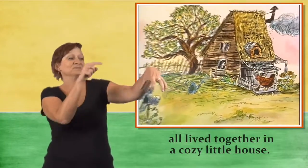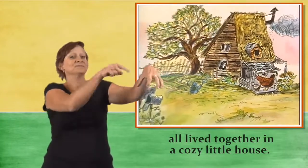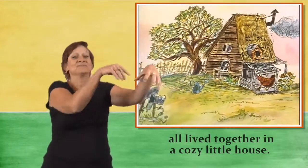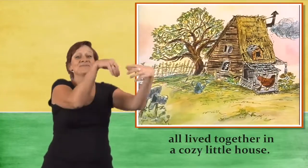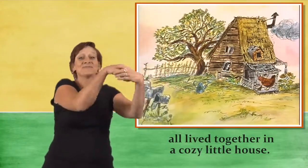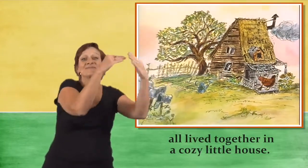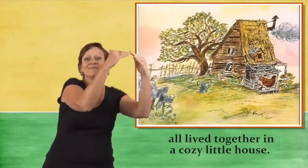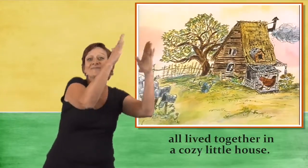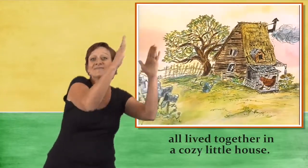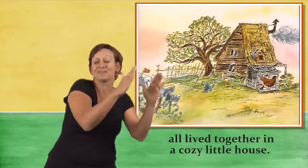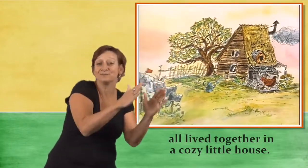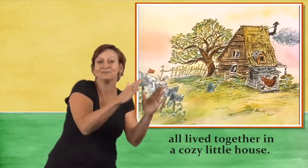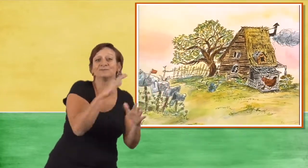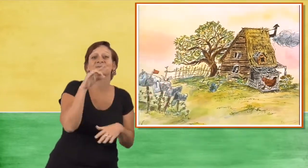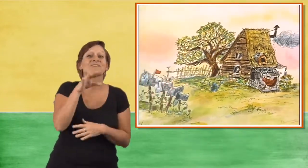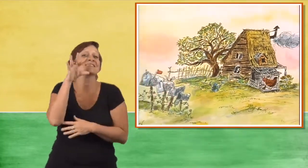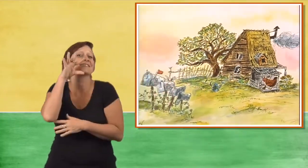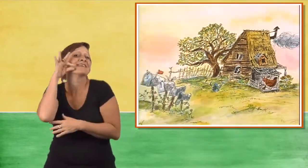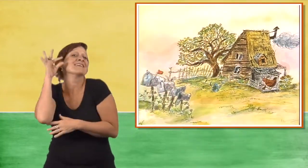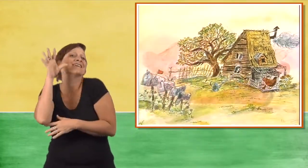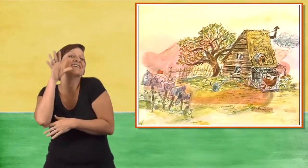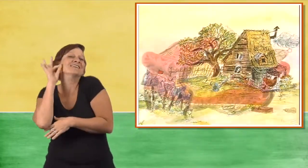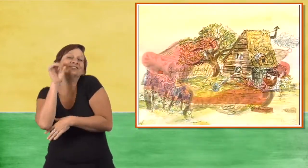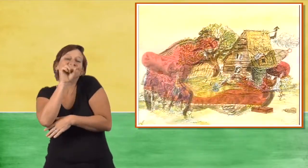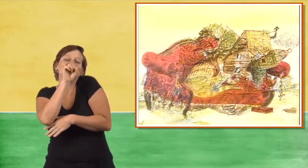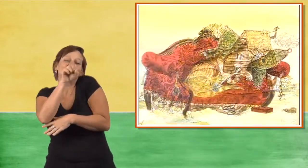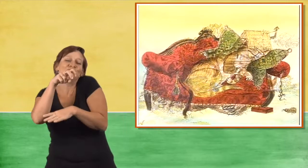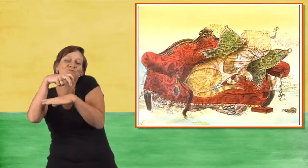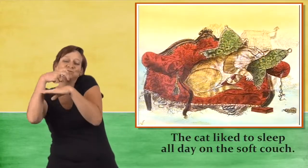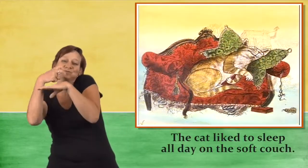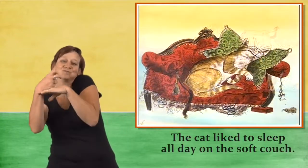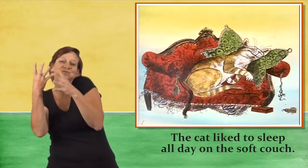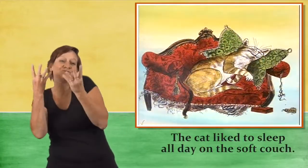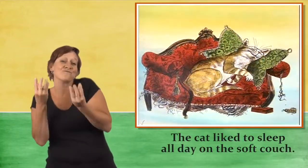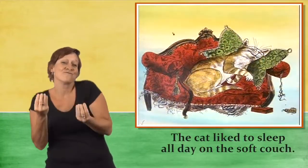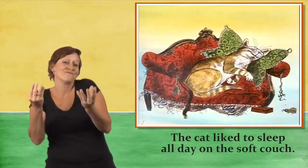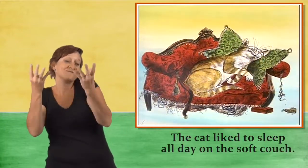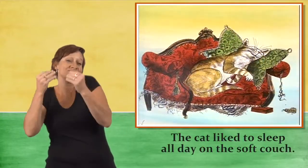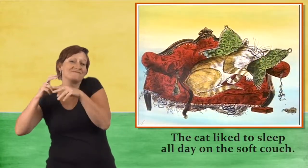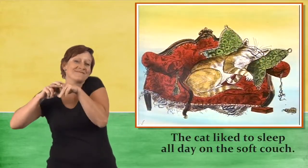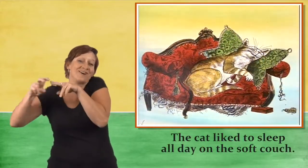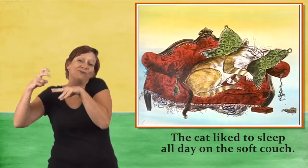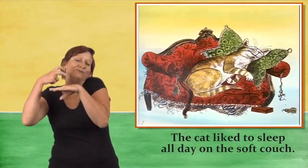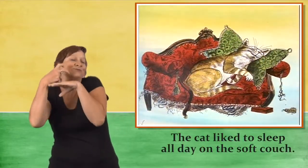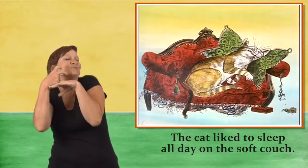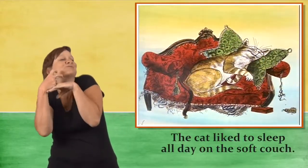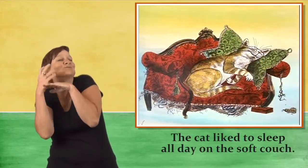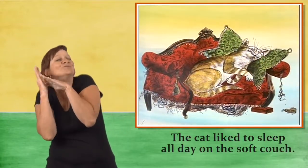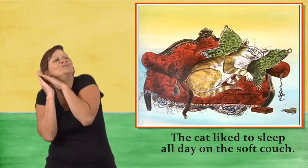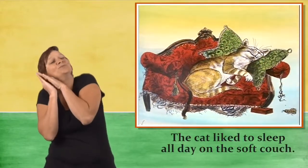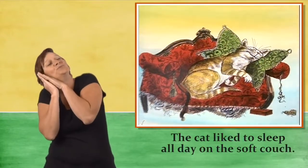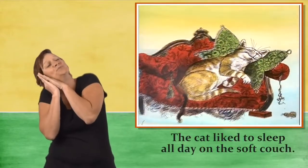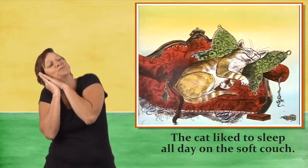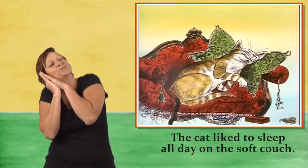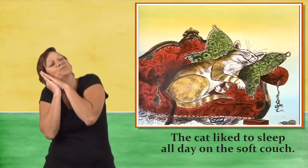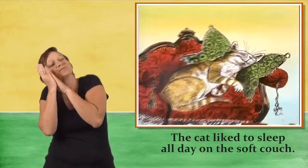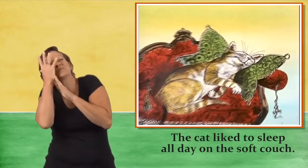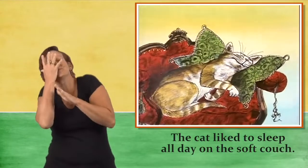the cat like to sleep all day